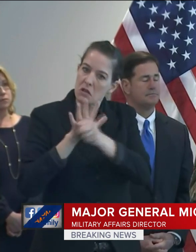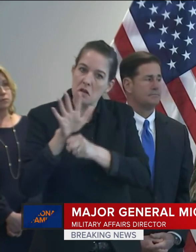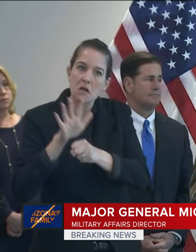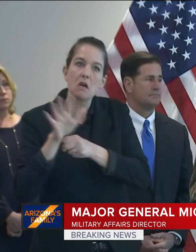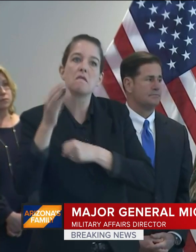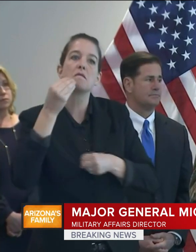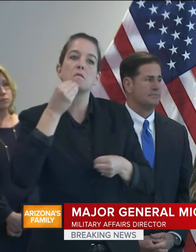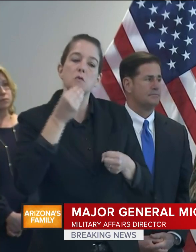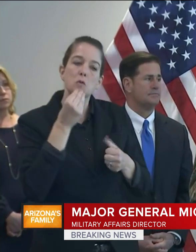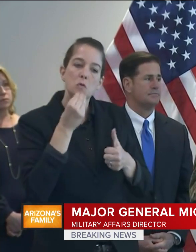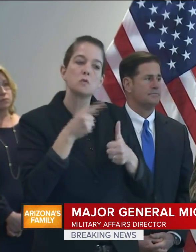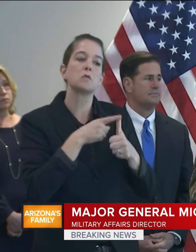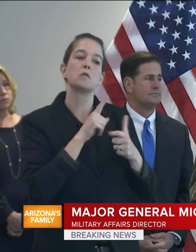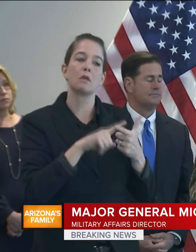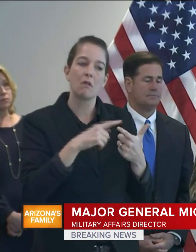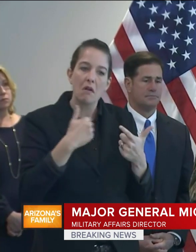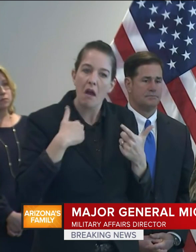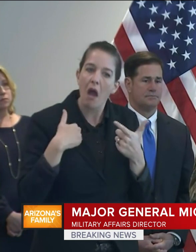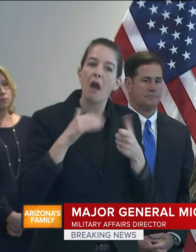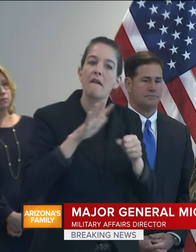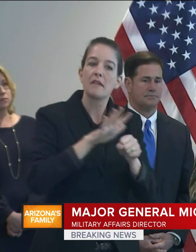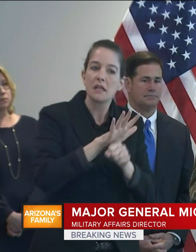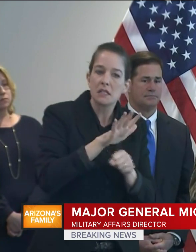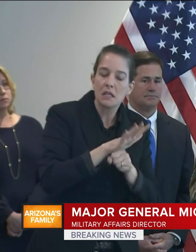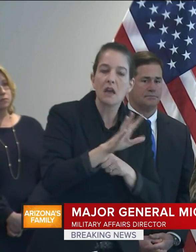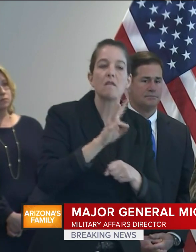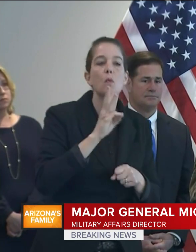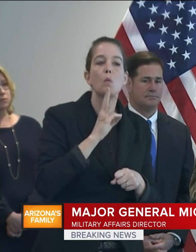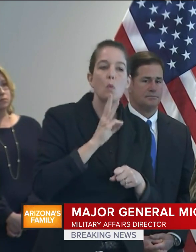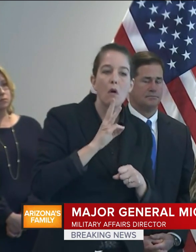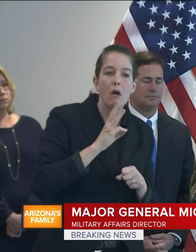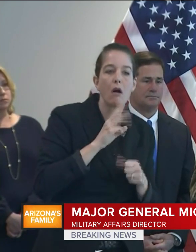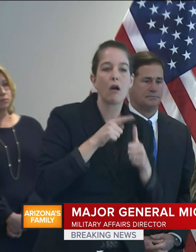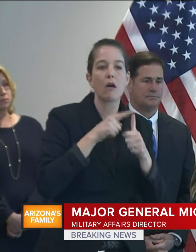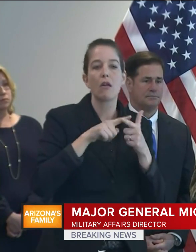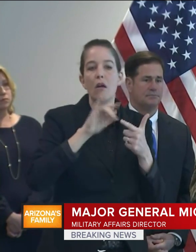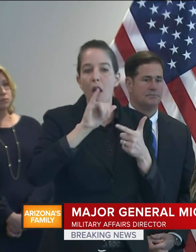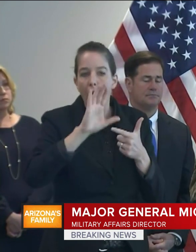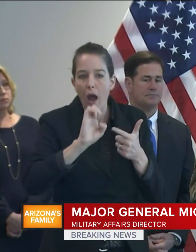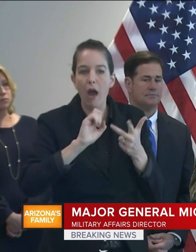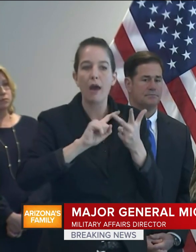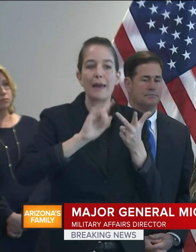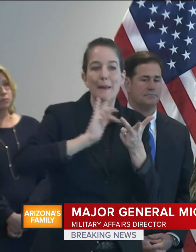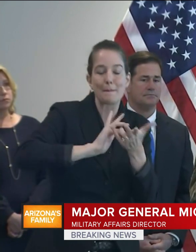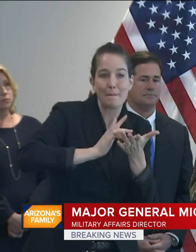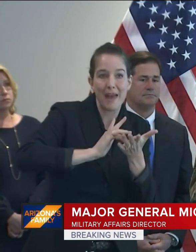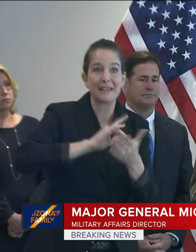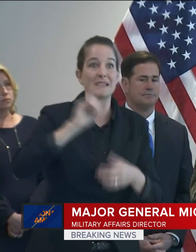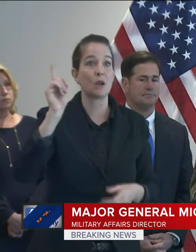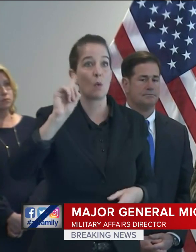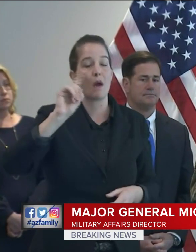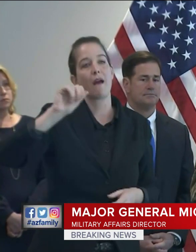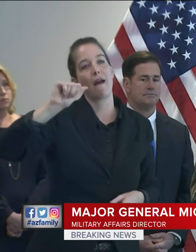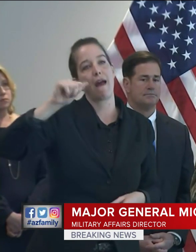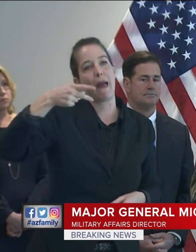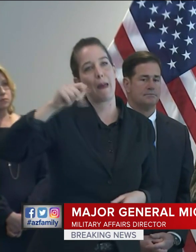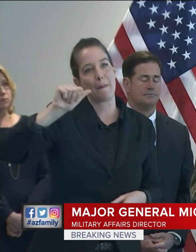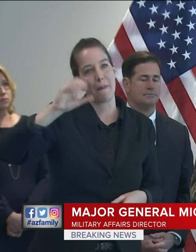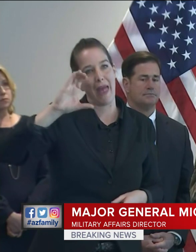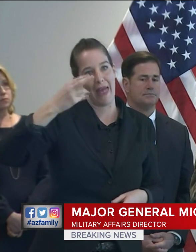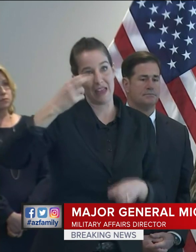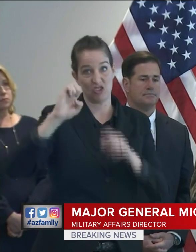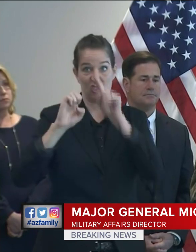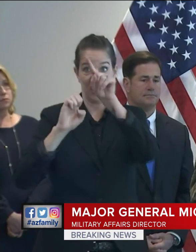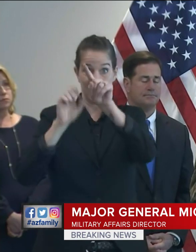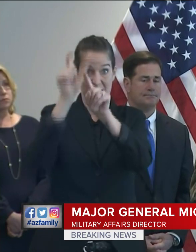and securing food, ice, water, and medicine were actually Apache and Gila County. Two counties that were hit pretty